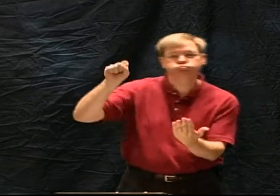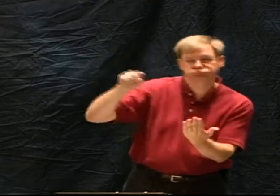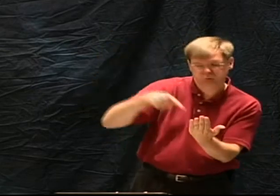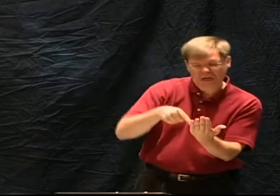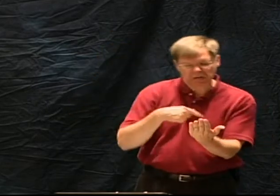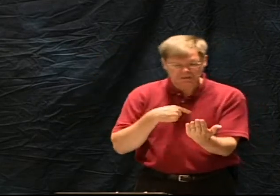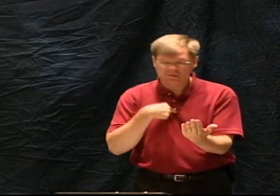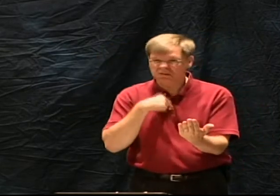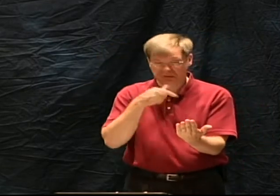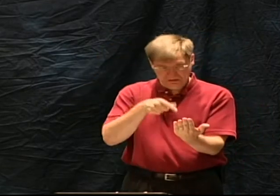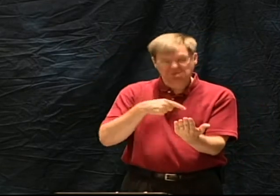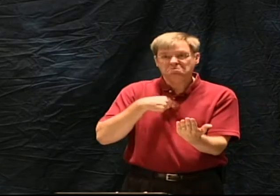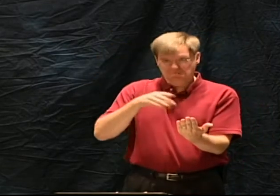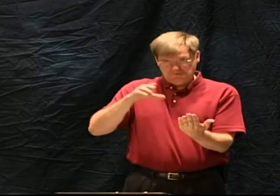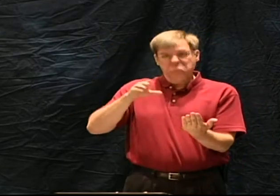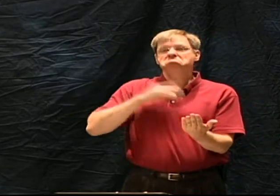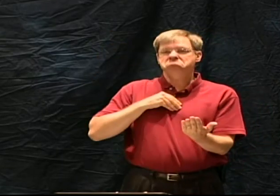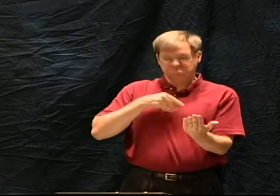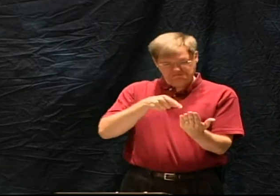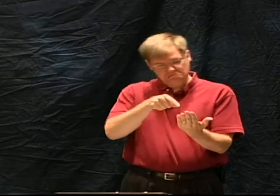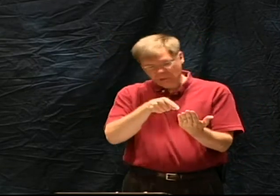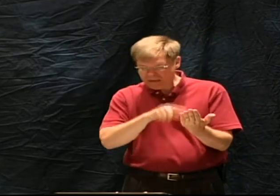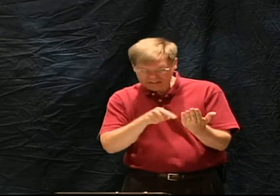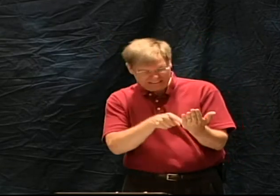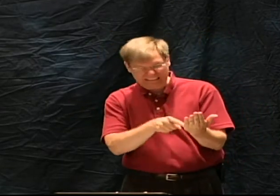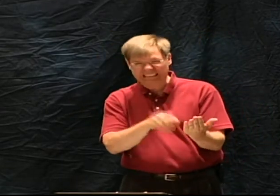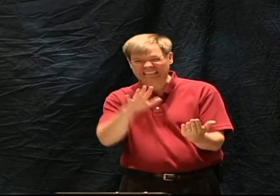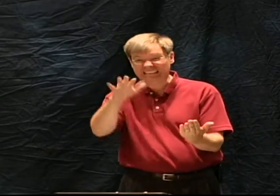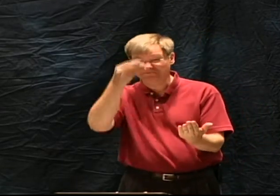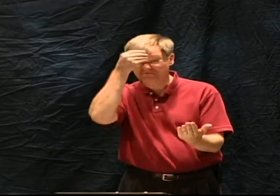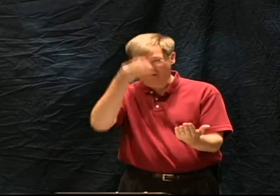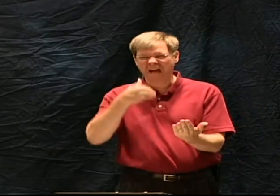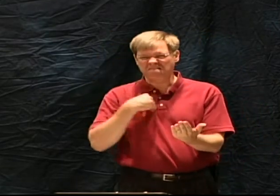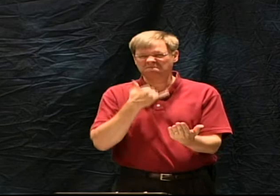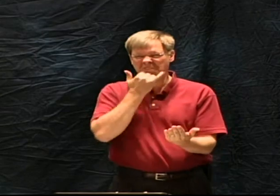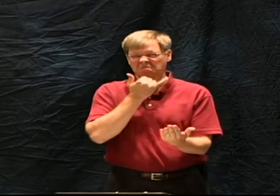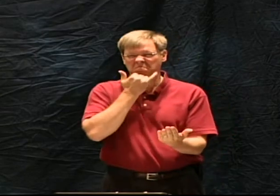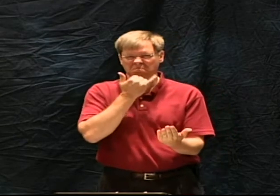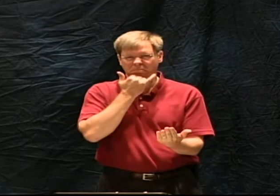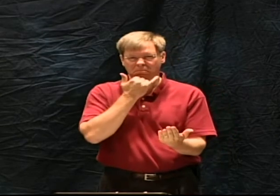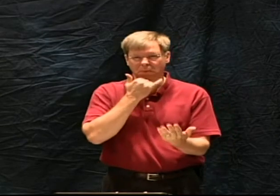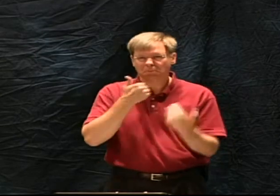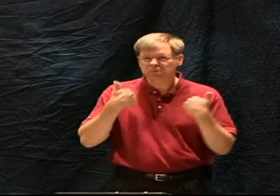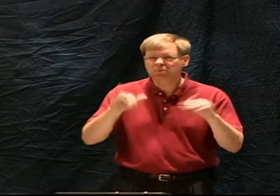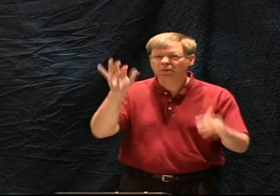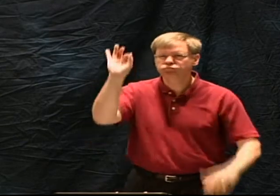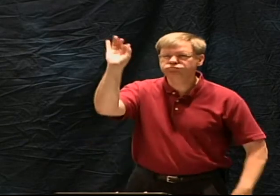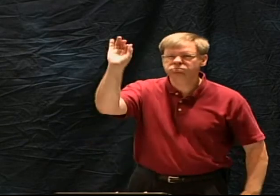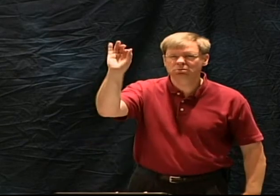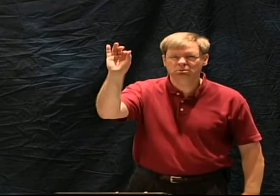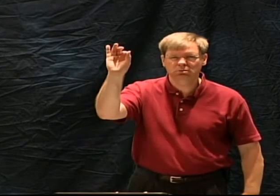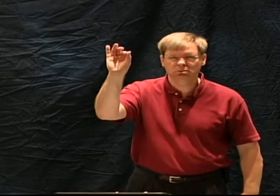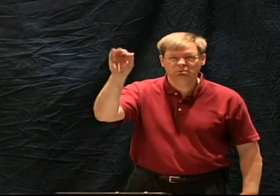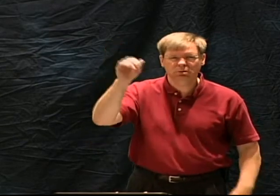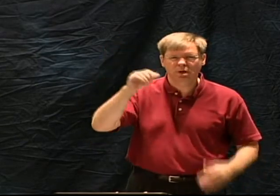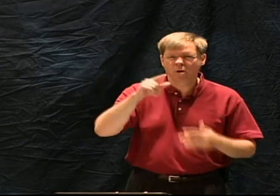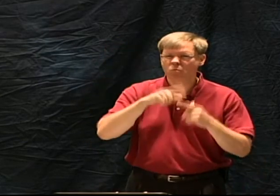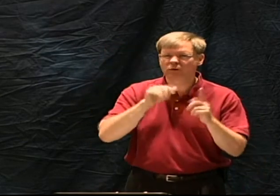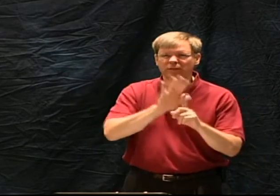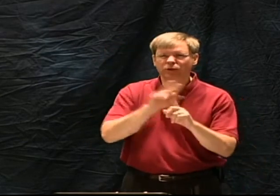there are churches out there who do not accept all of scripture who actually preach from the pulpits parts of the Bible